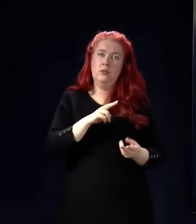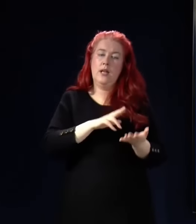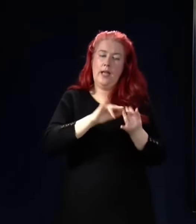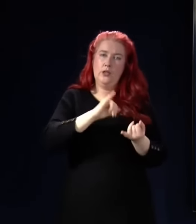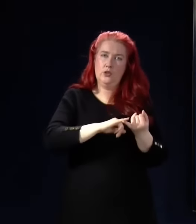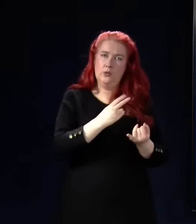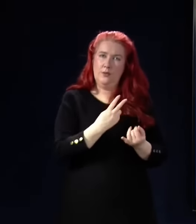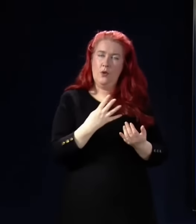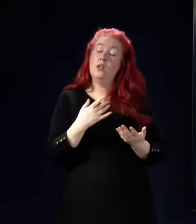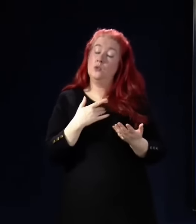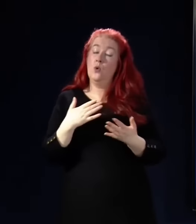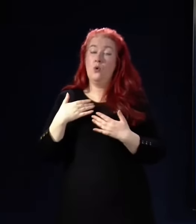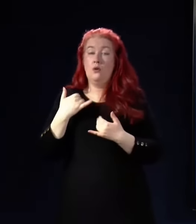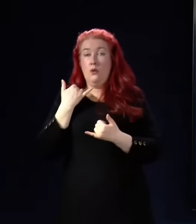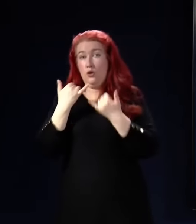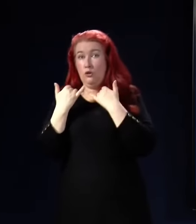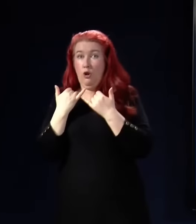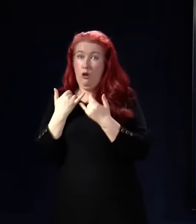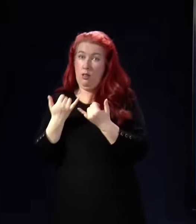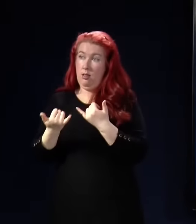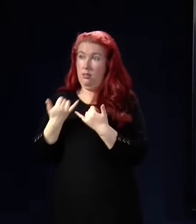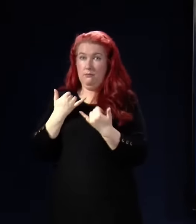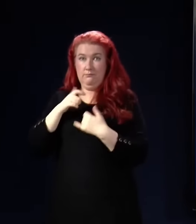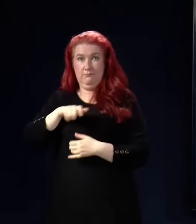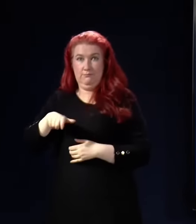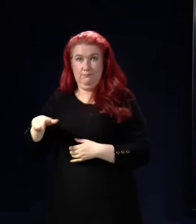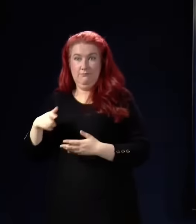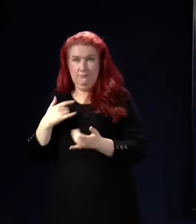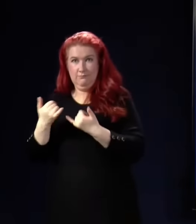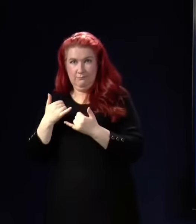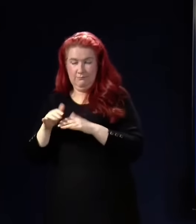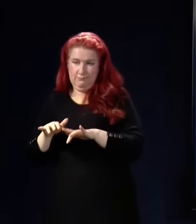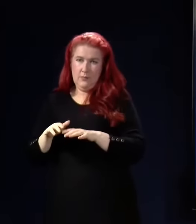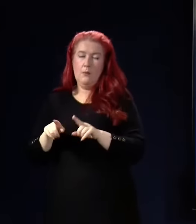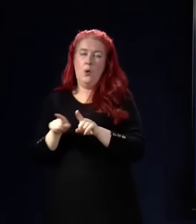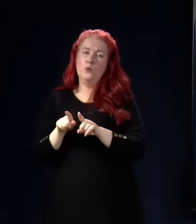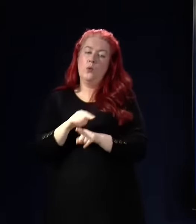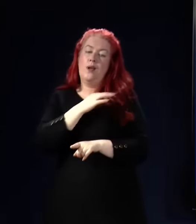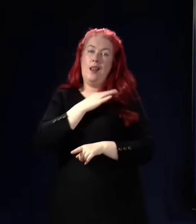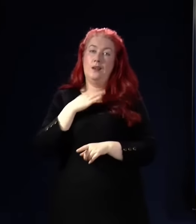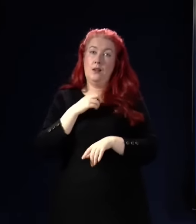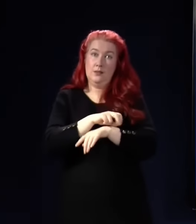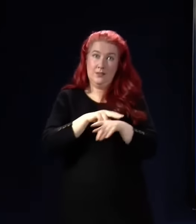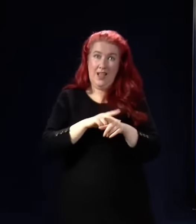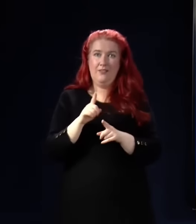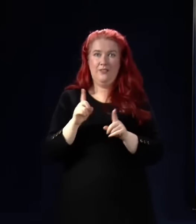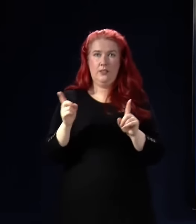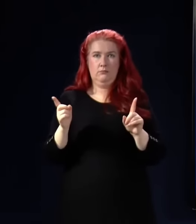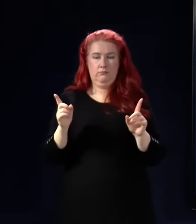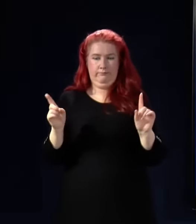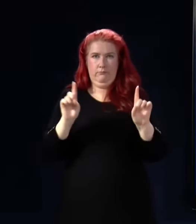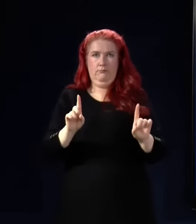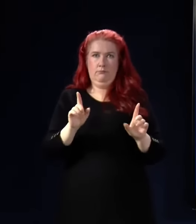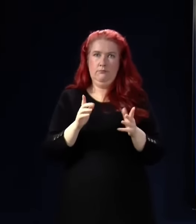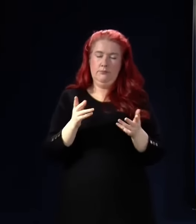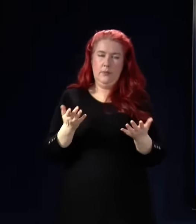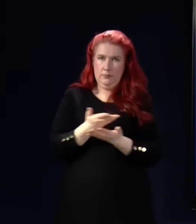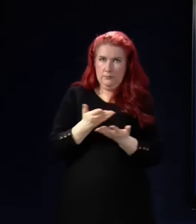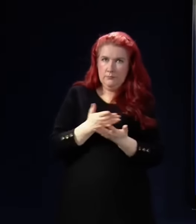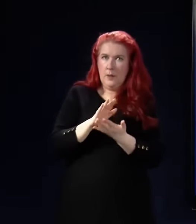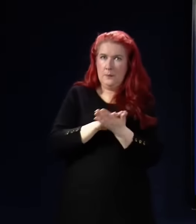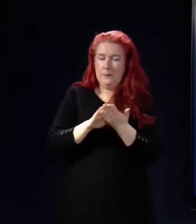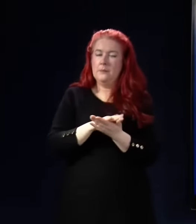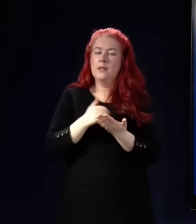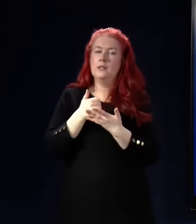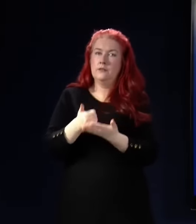of course, are important, and so are the clinical staff. And the clinical staff being on hand, of course, helps us to hopefully give reassurance to those on the other end of the phone, is to